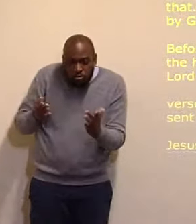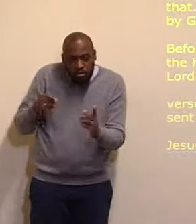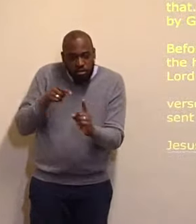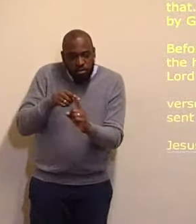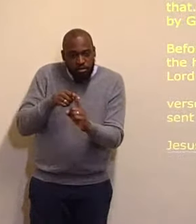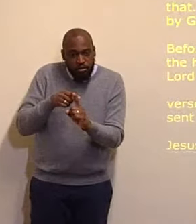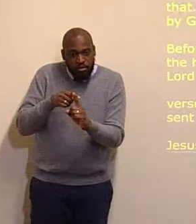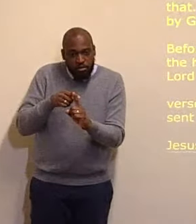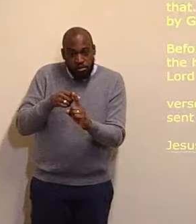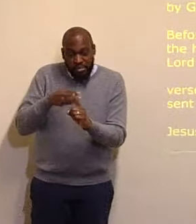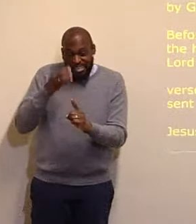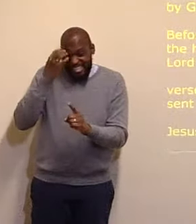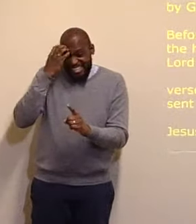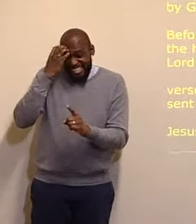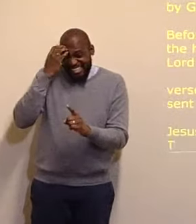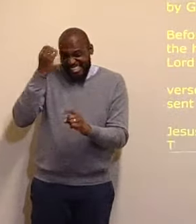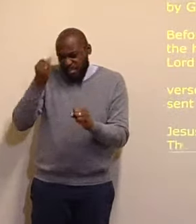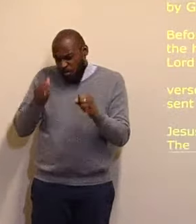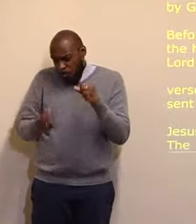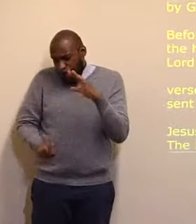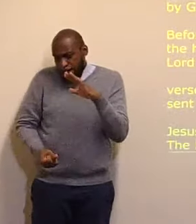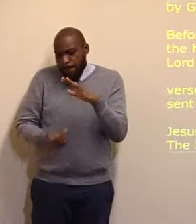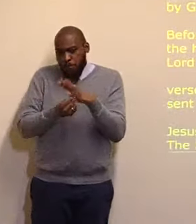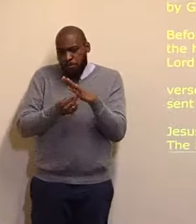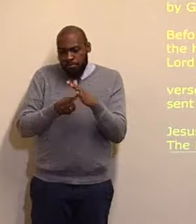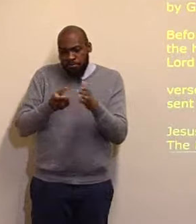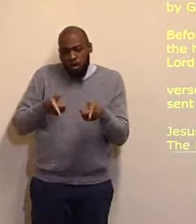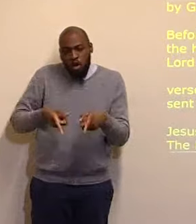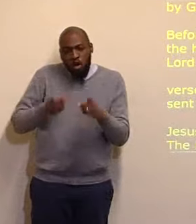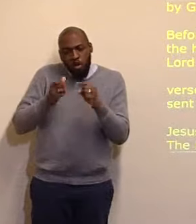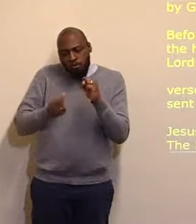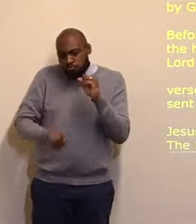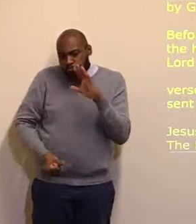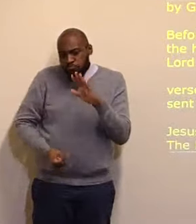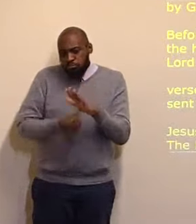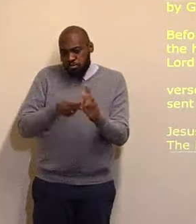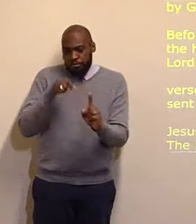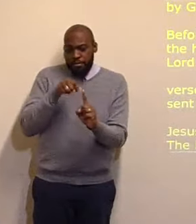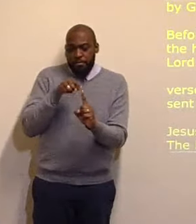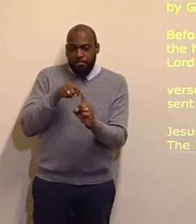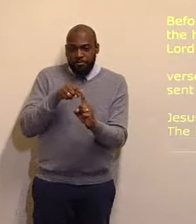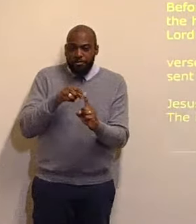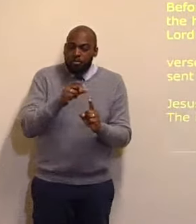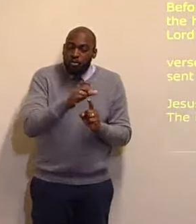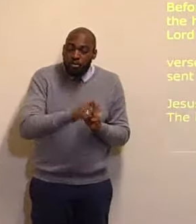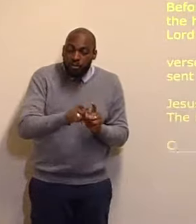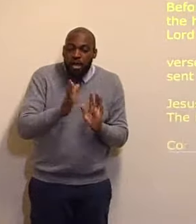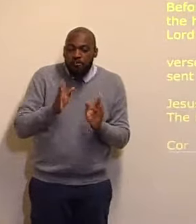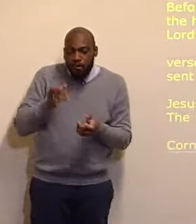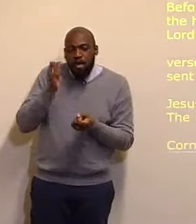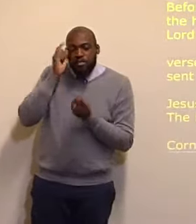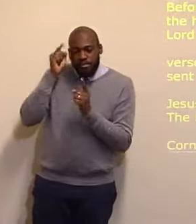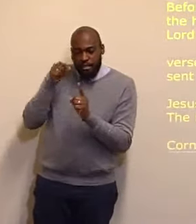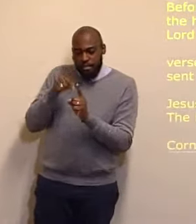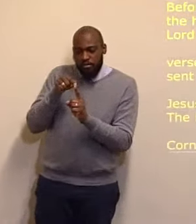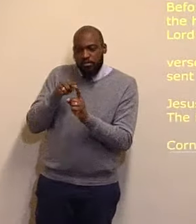Lords. So Cornelius, had to understand, that Christ, is the Lord of all. His message, was